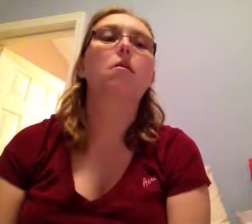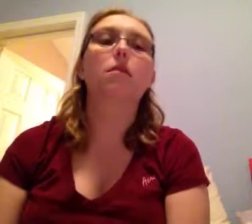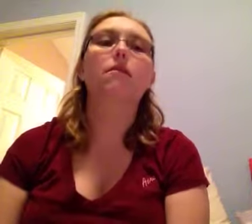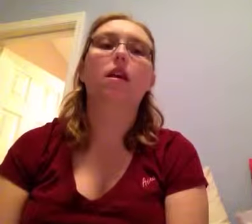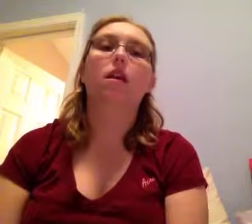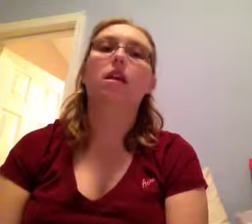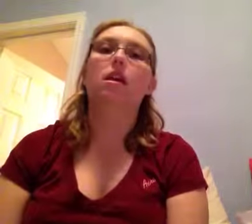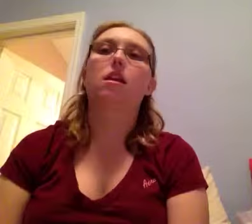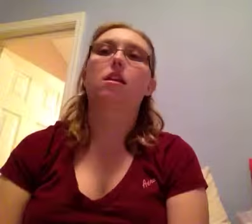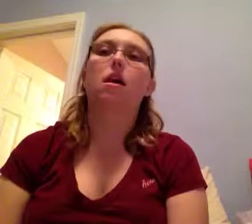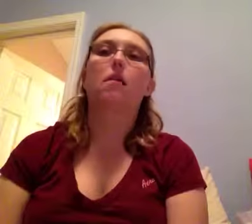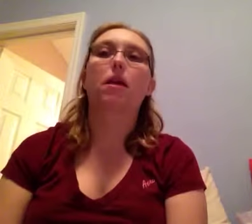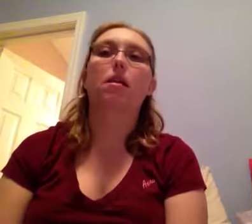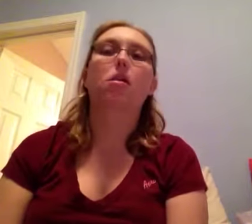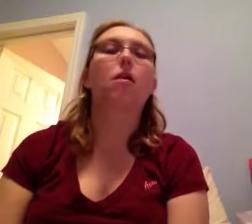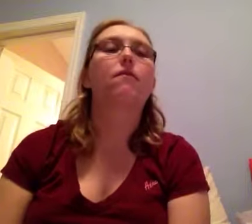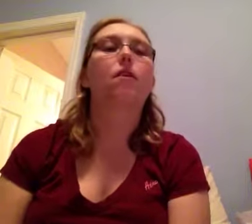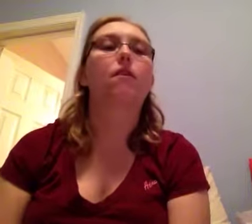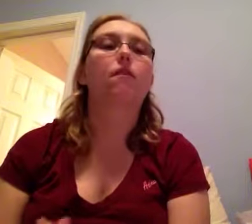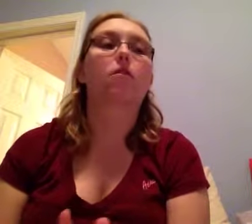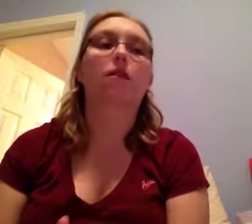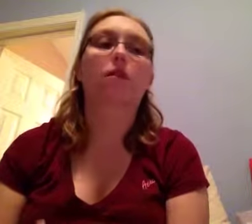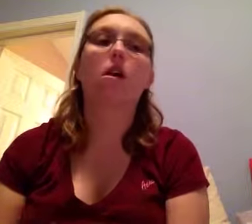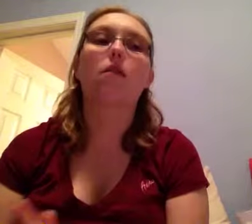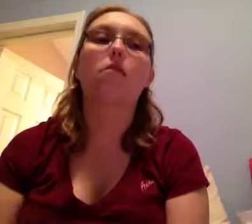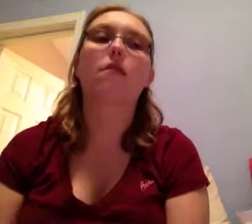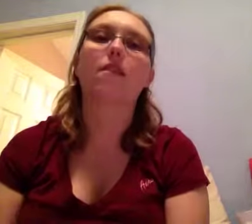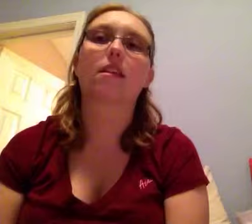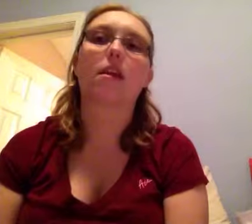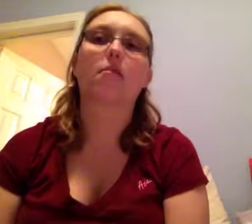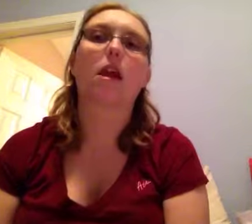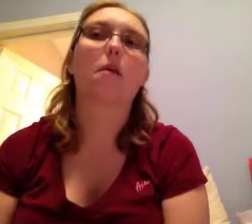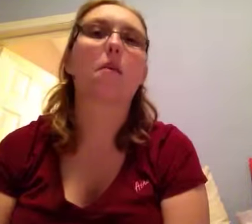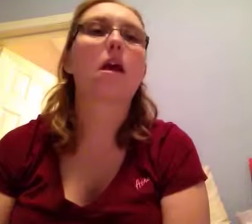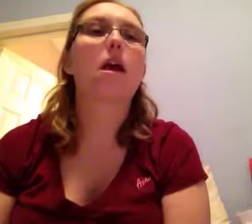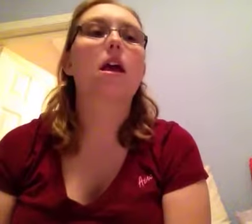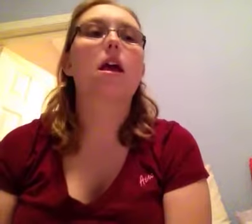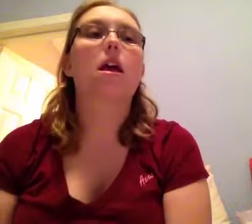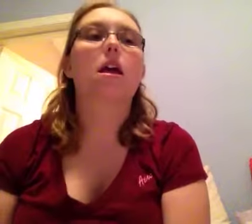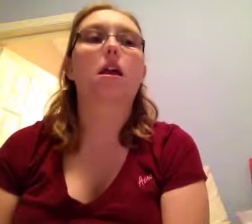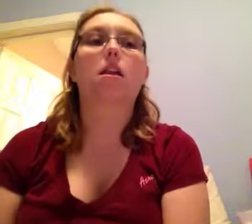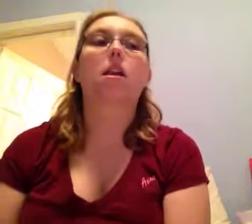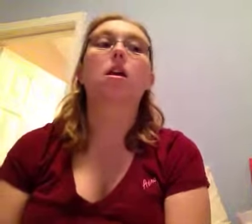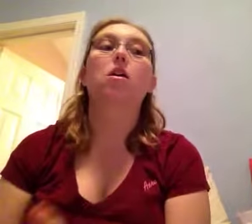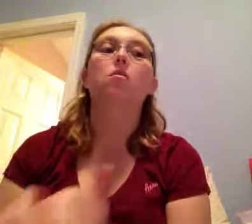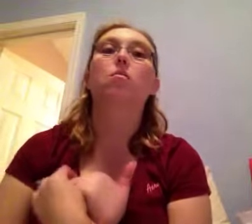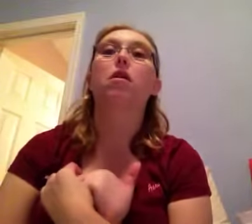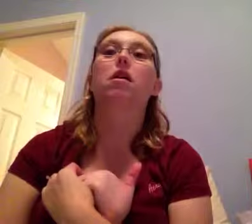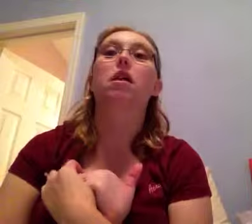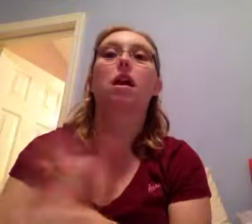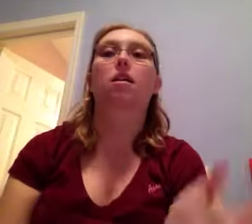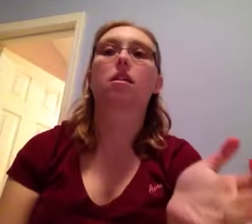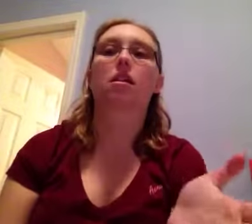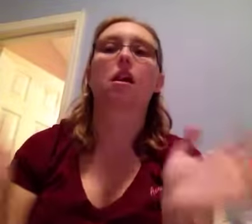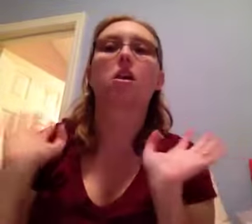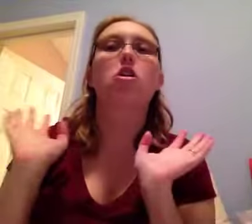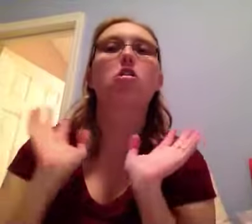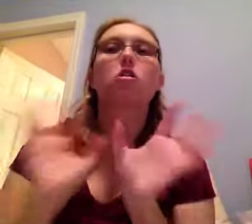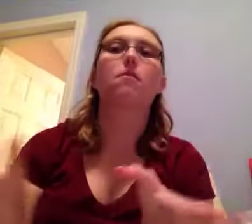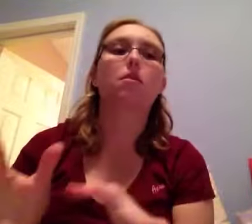Oblivion is based off of a graphic novel, the same name. It was excellent. So many